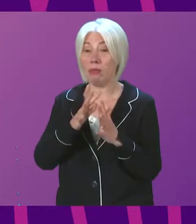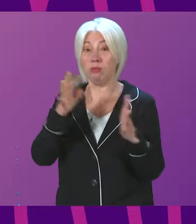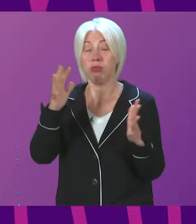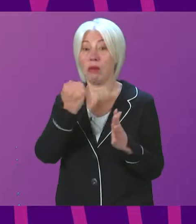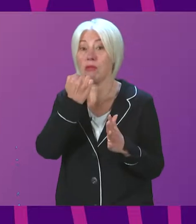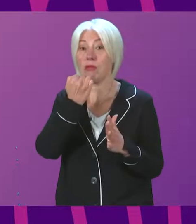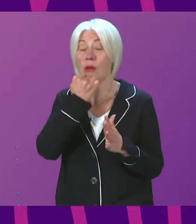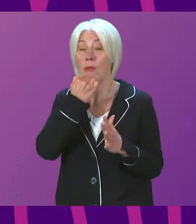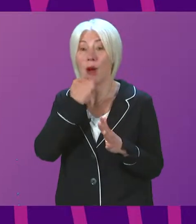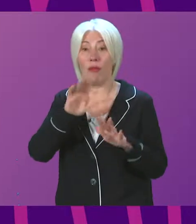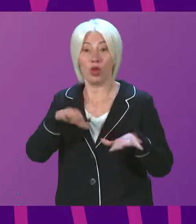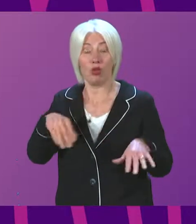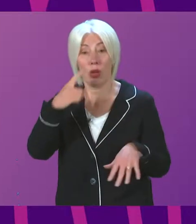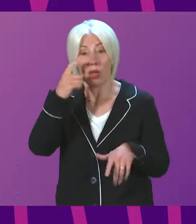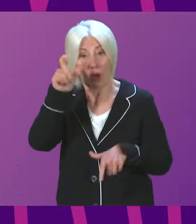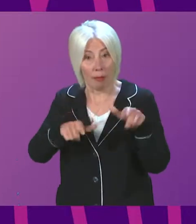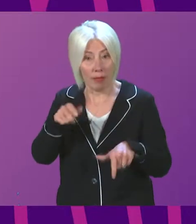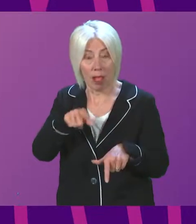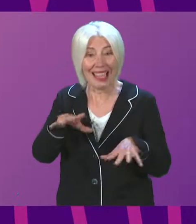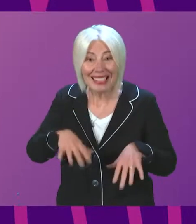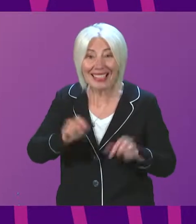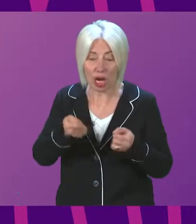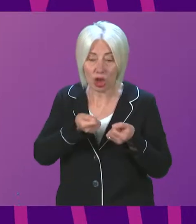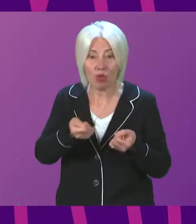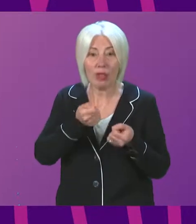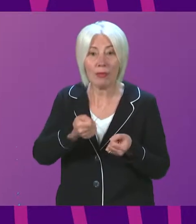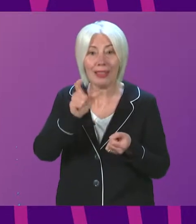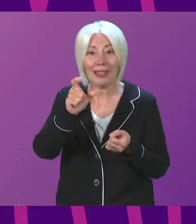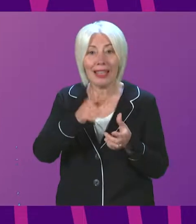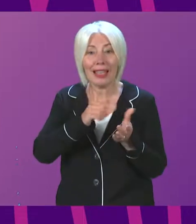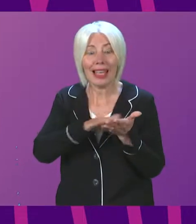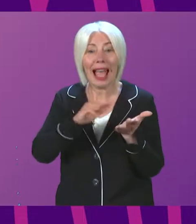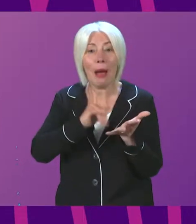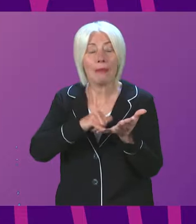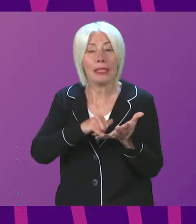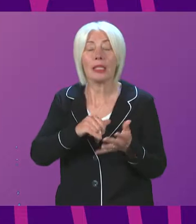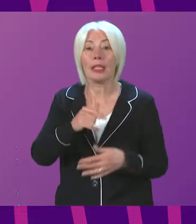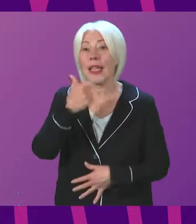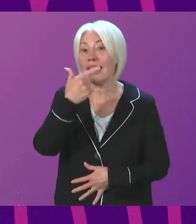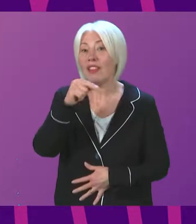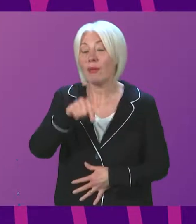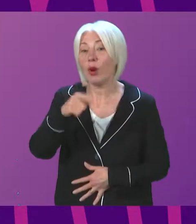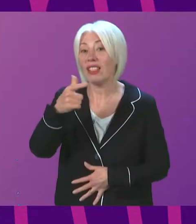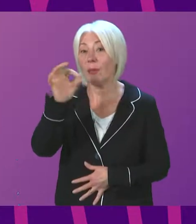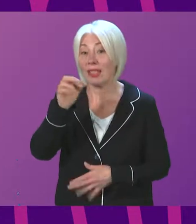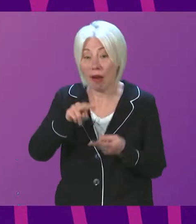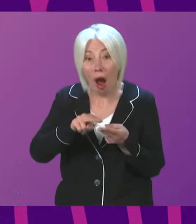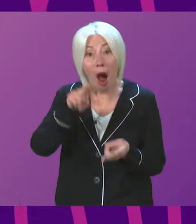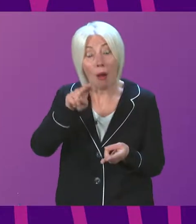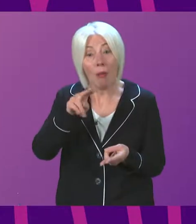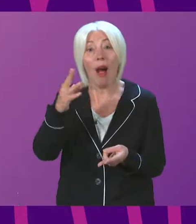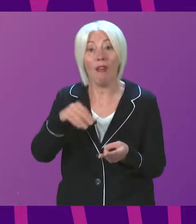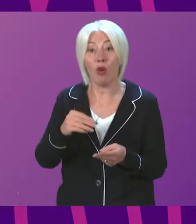number of children and young people starting treatment in CAMHS services. That was 7.7 per cent up from the previous